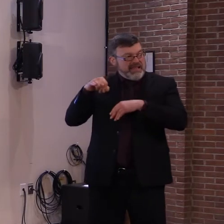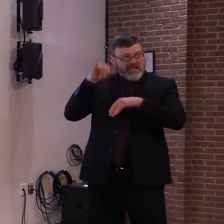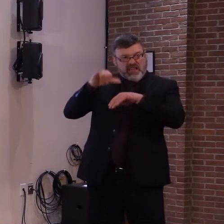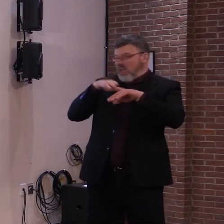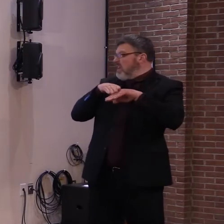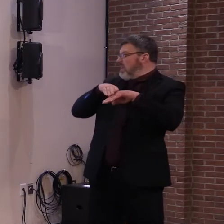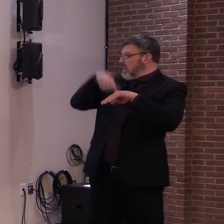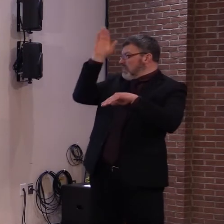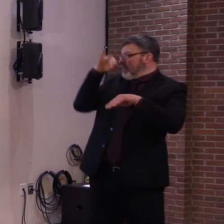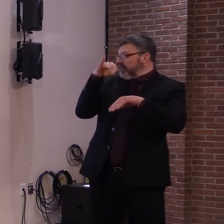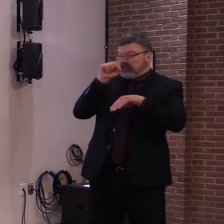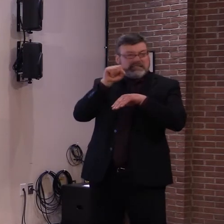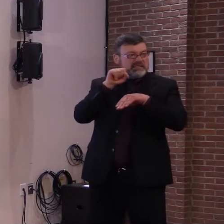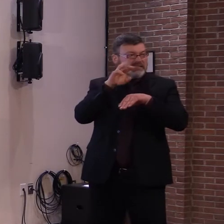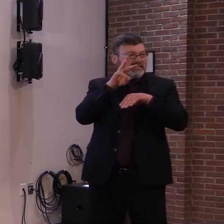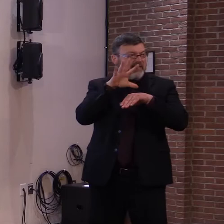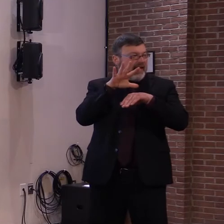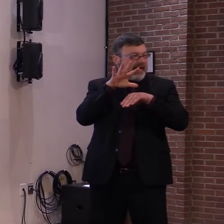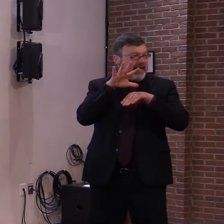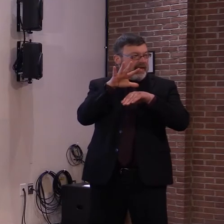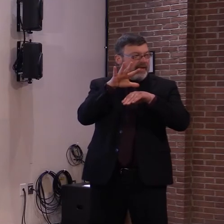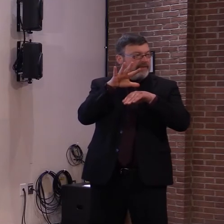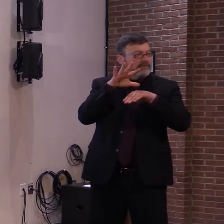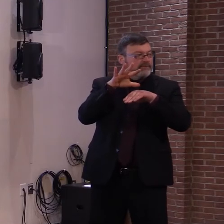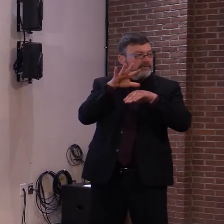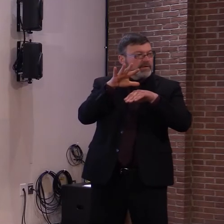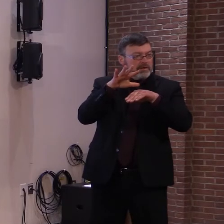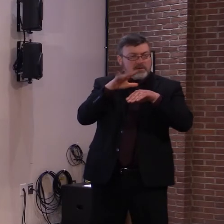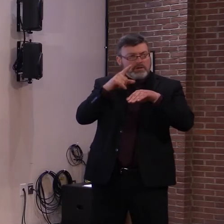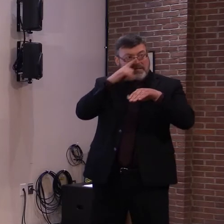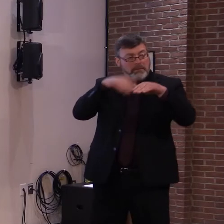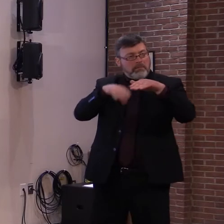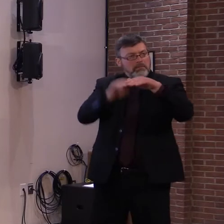significantly after the age of 65.